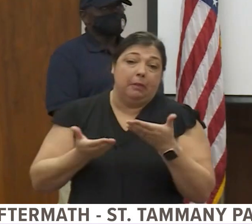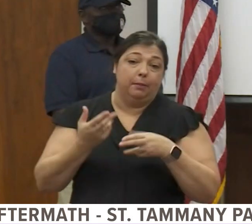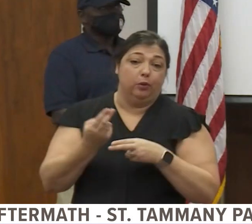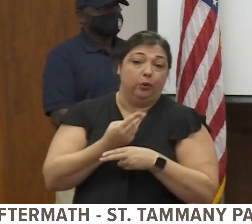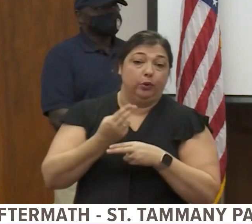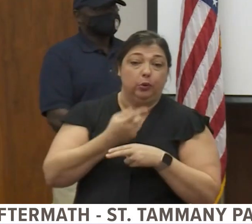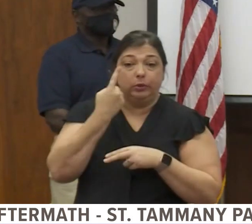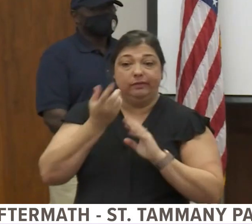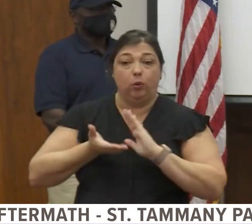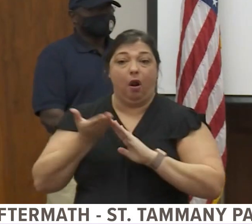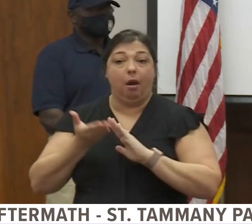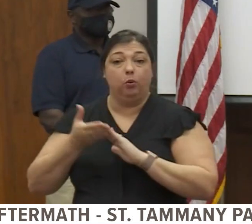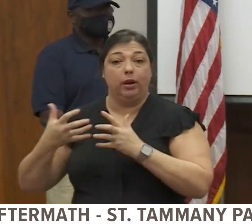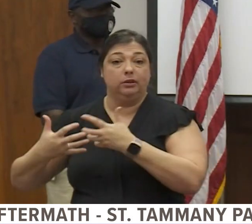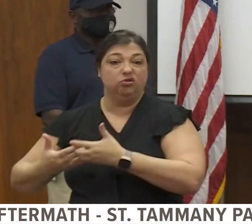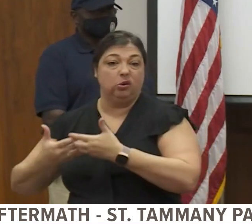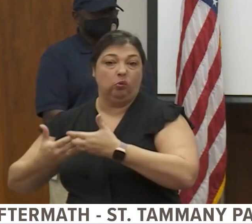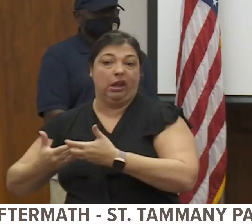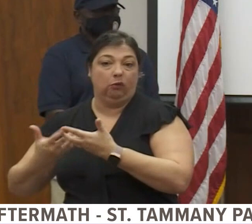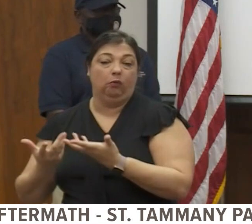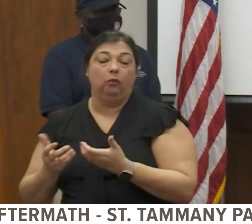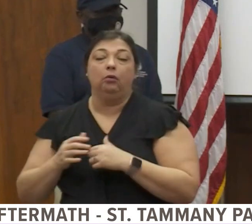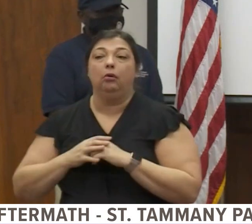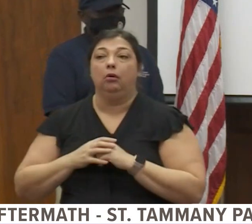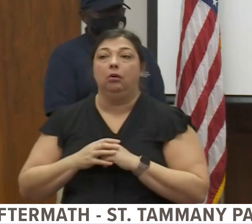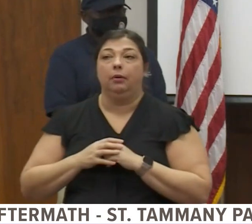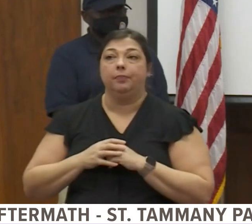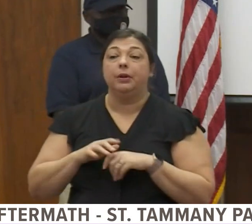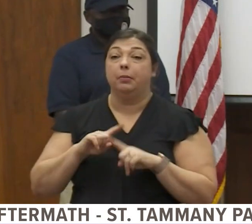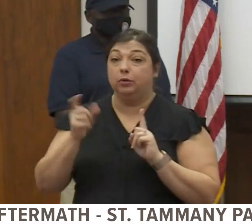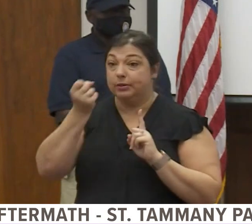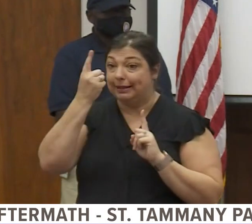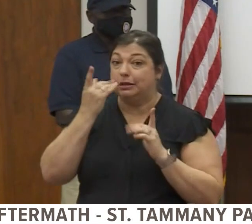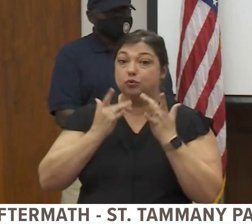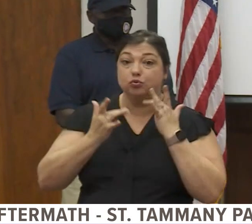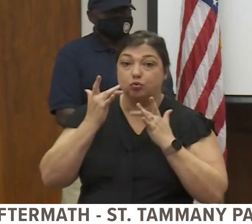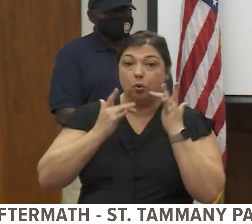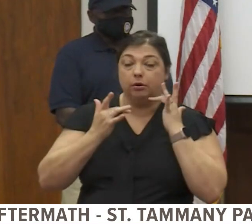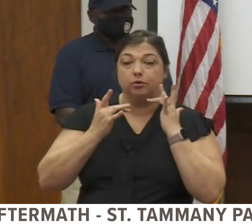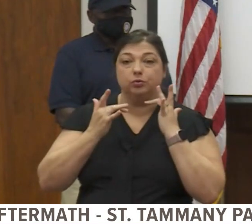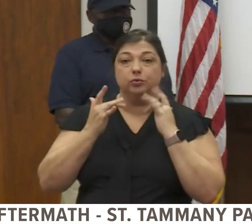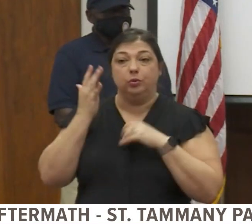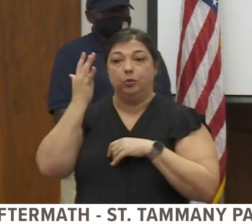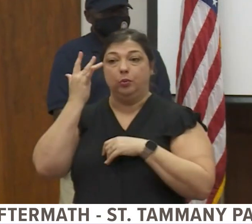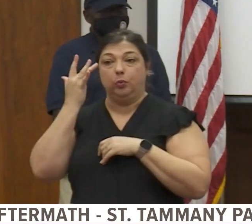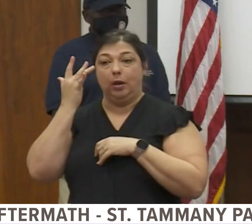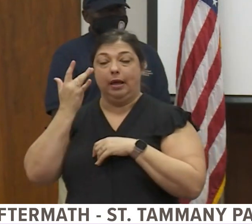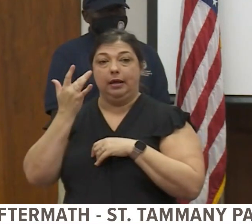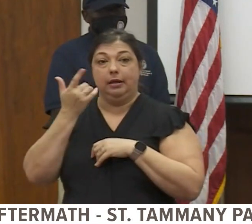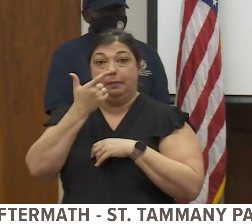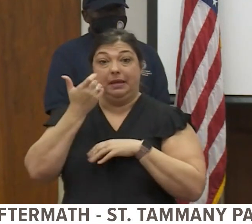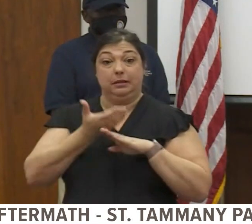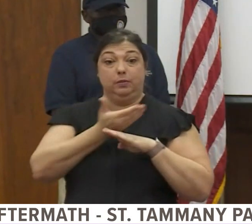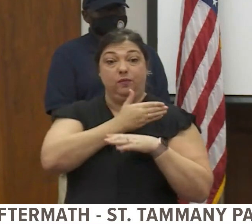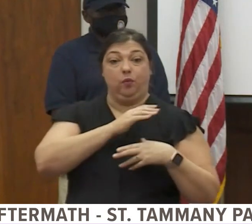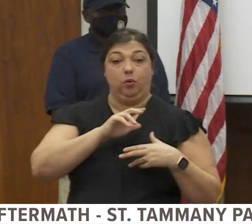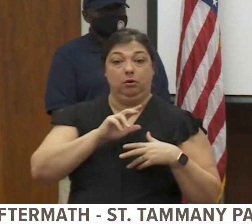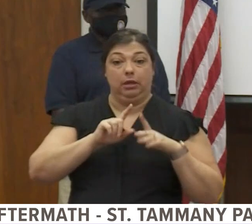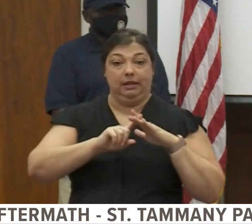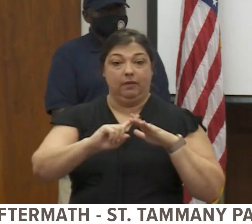to operate the generators. But there is a shortage simply because of the demand before evacuation